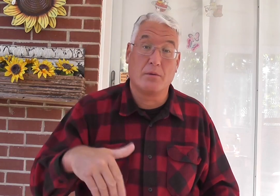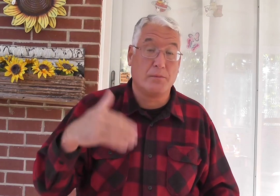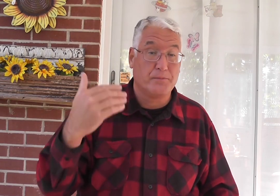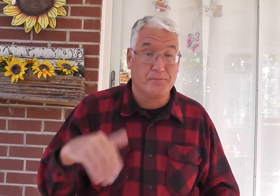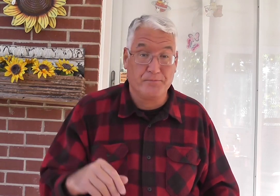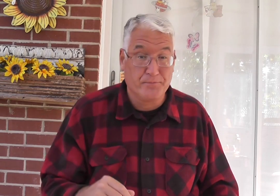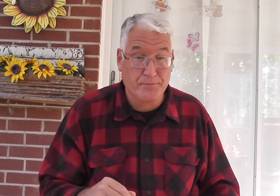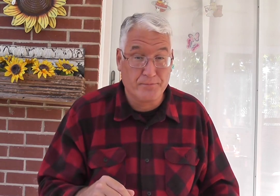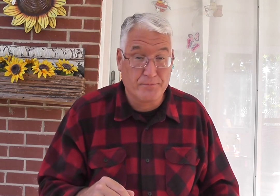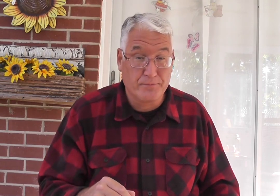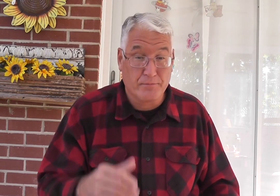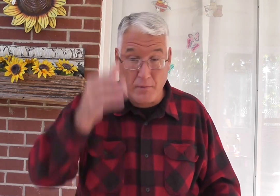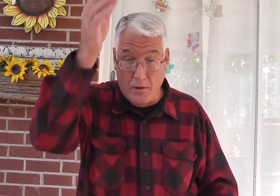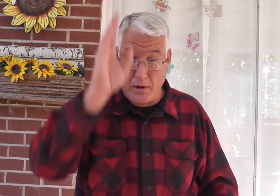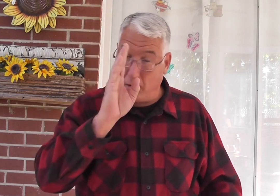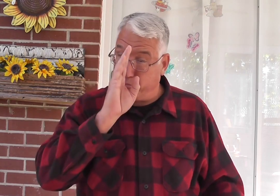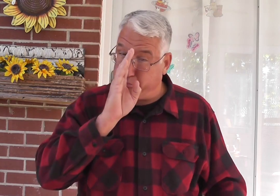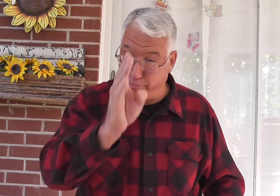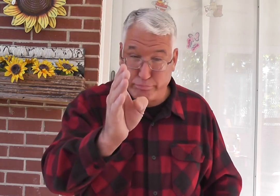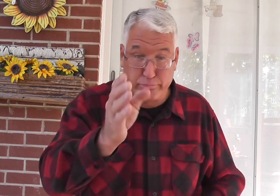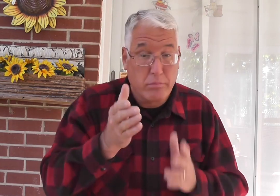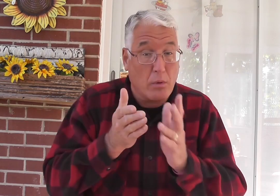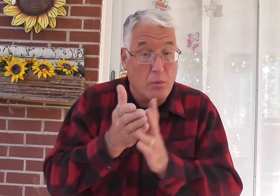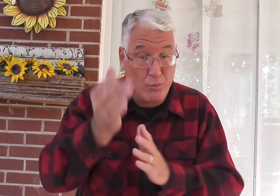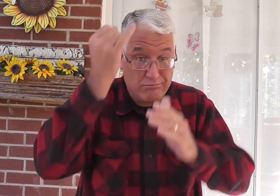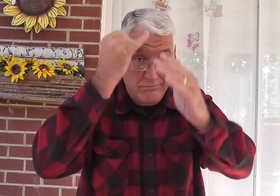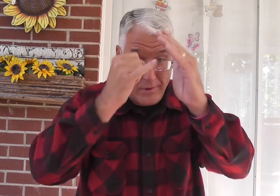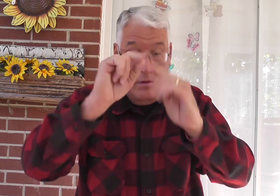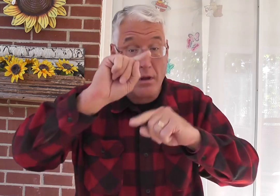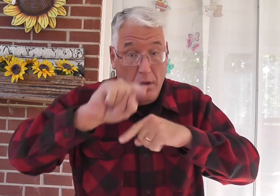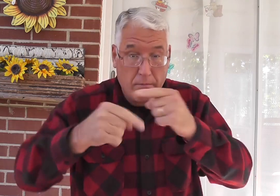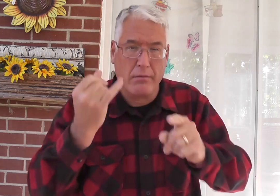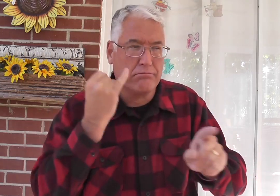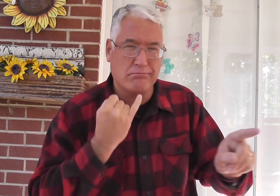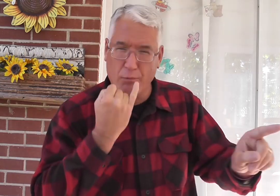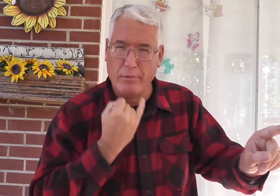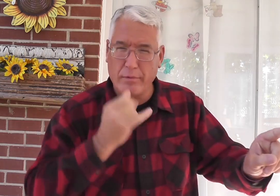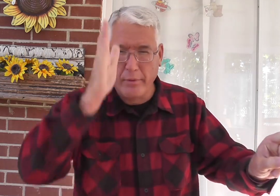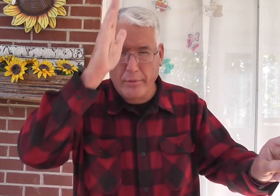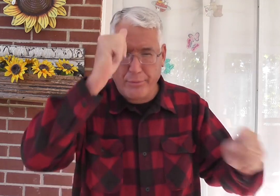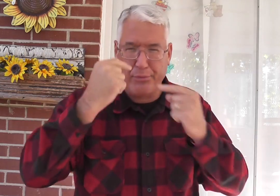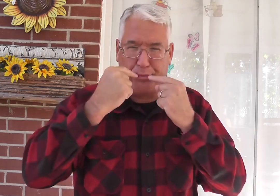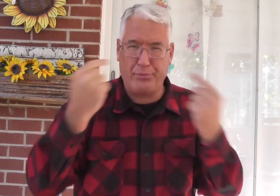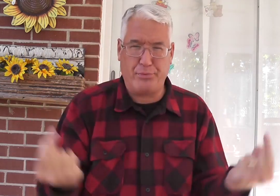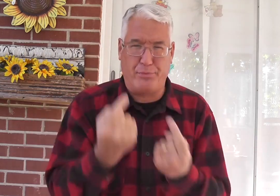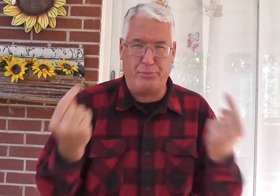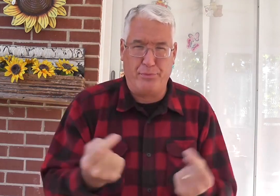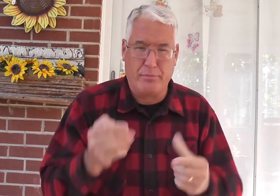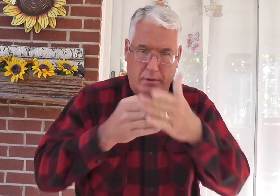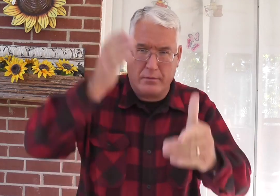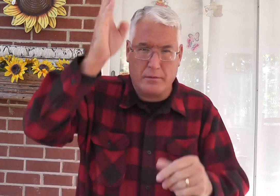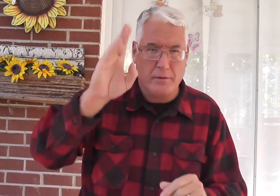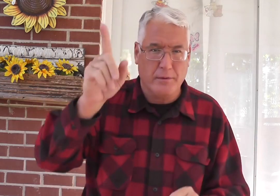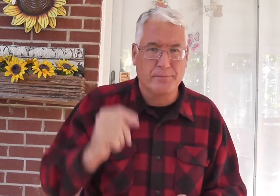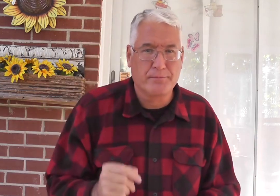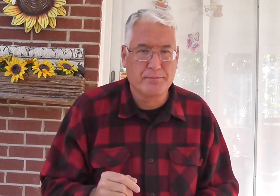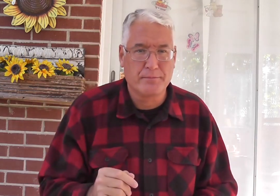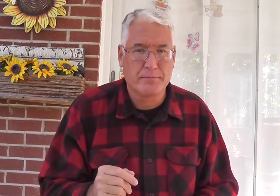Wow. God, he was speaking straight through the prophet Isaiah to the stubborn Israelites